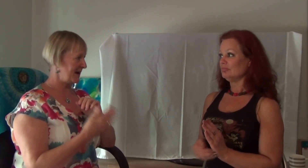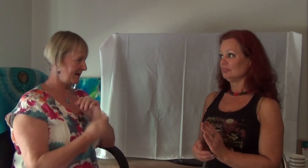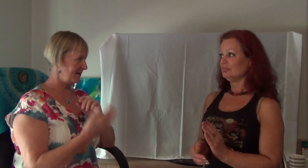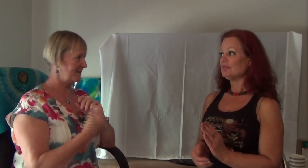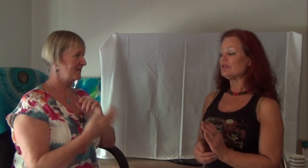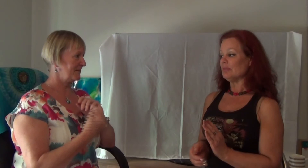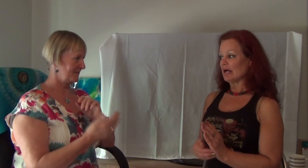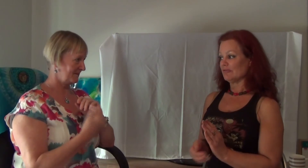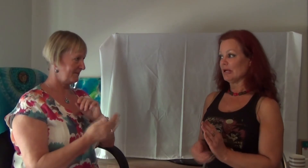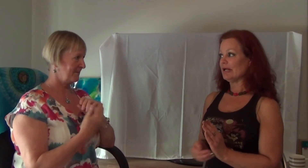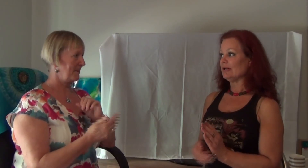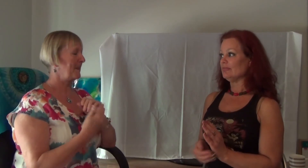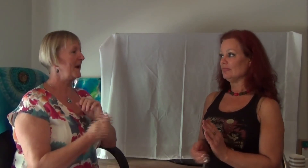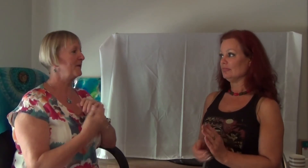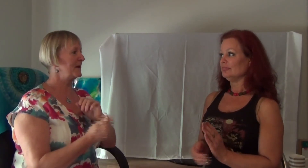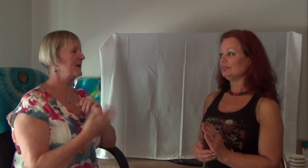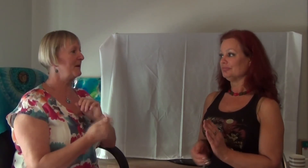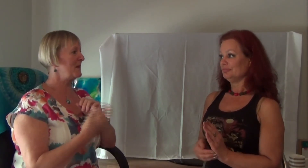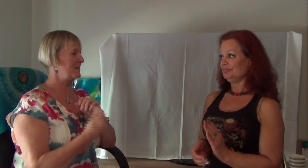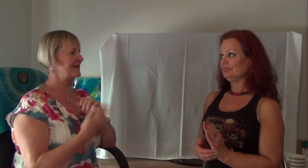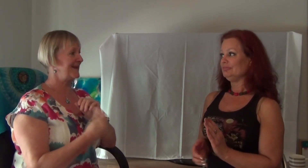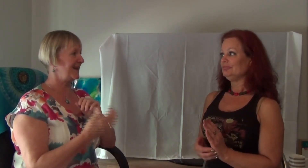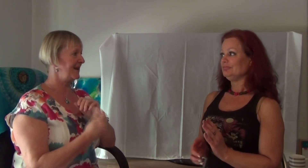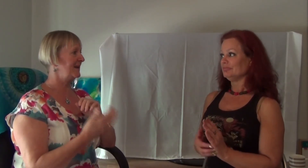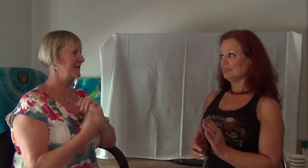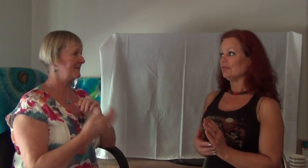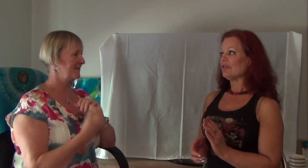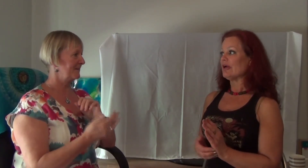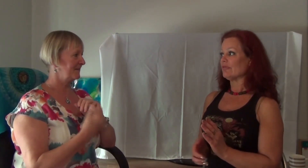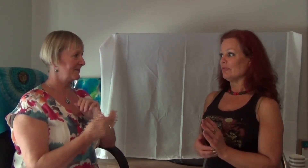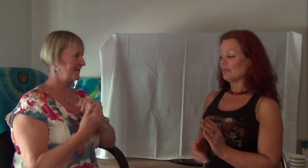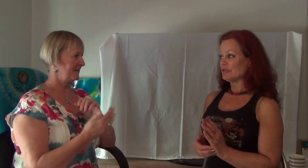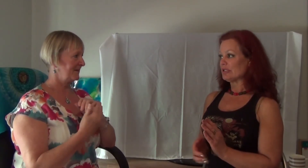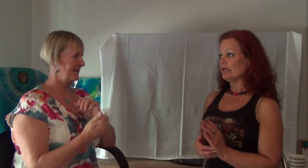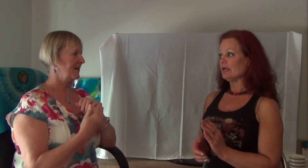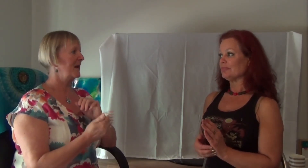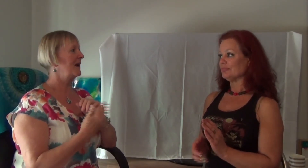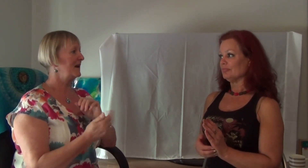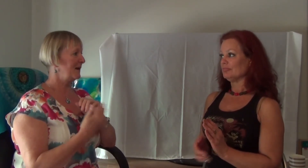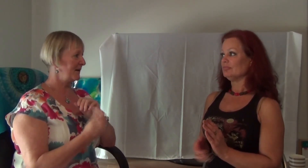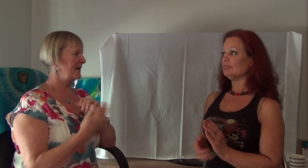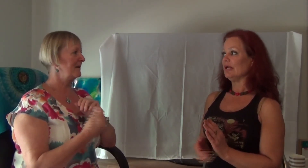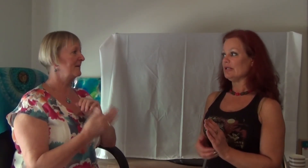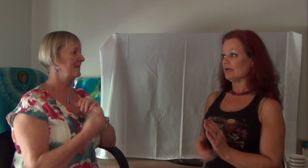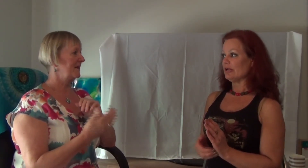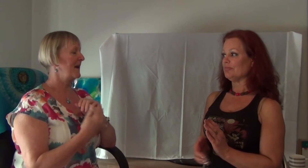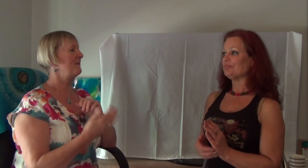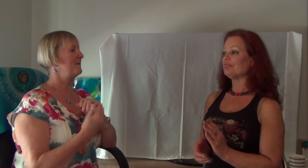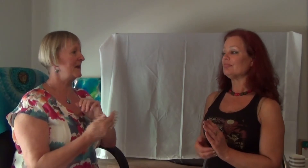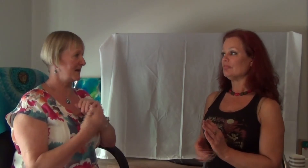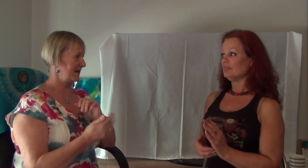my head. Everything I remember seeing and hearing and feeling.